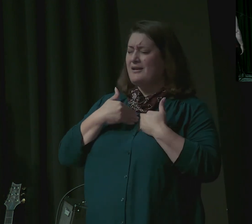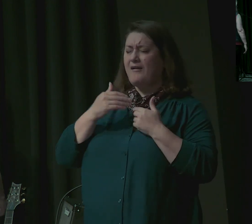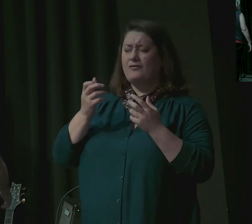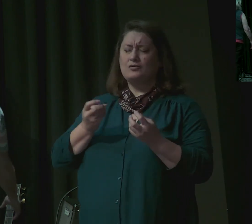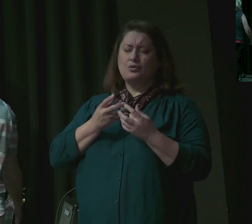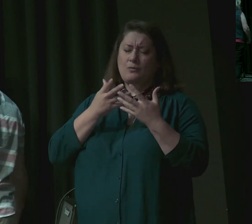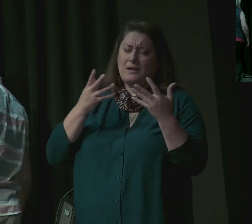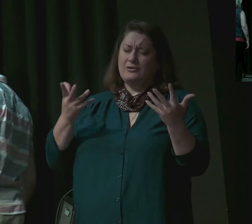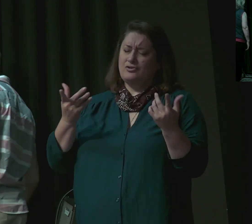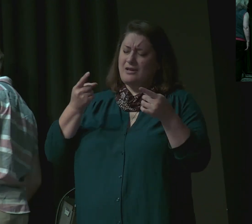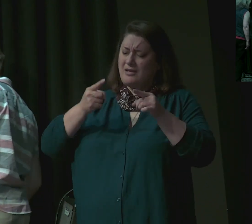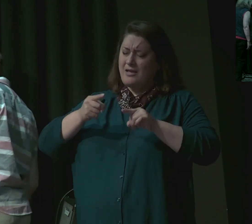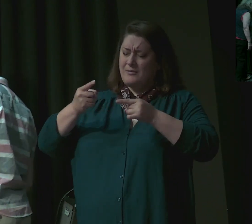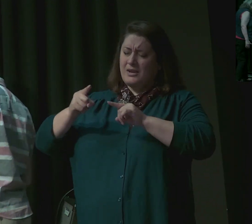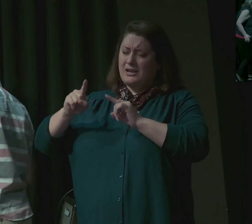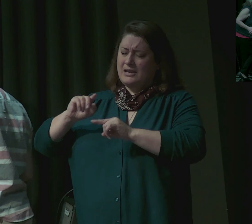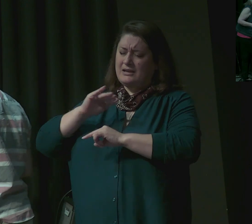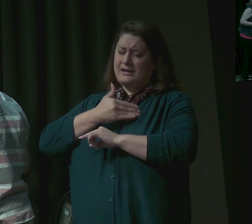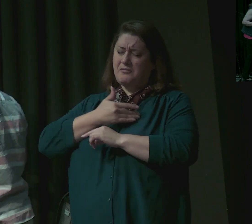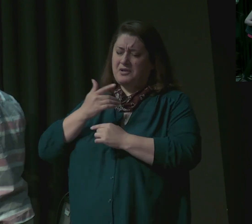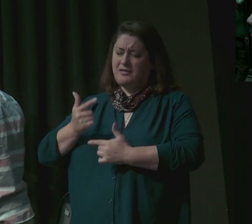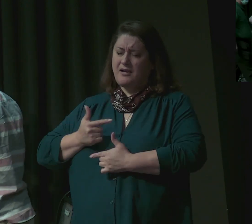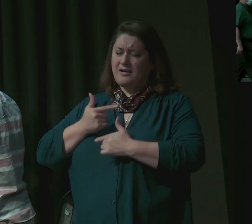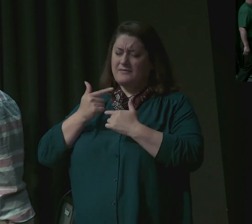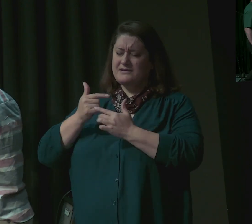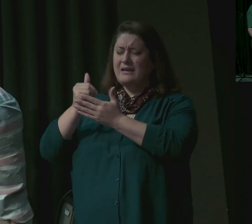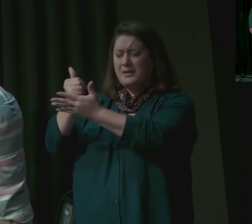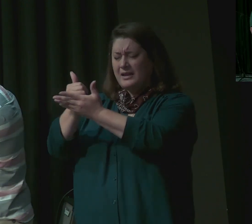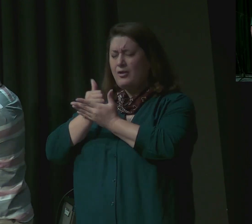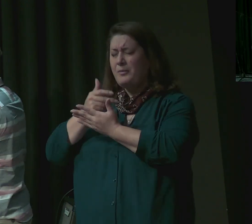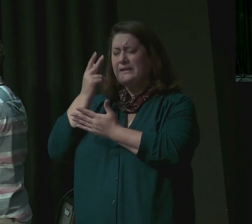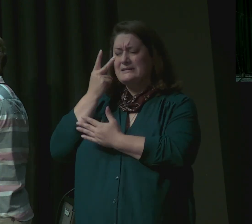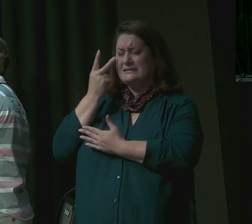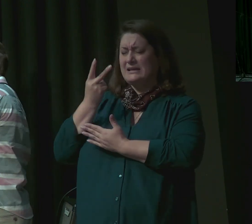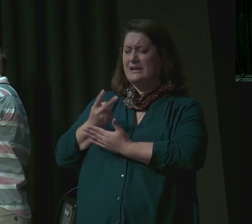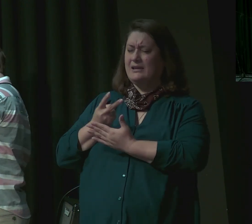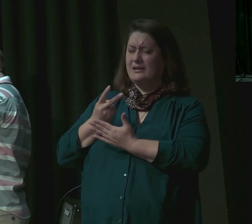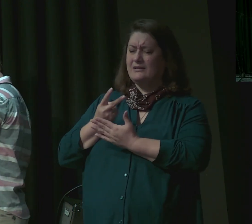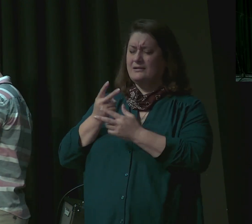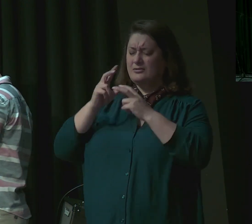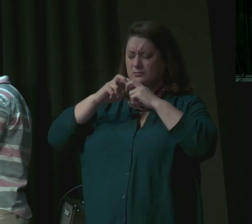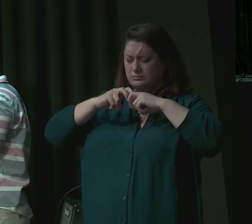where there is quarreling and division and difficulty or is often at its root jealousy